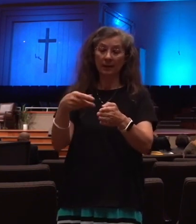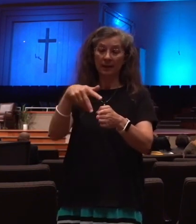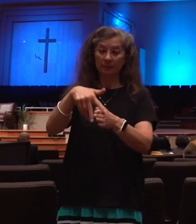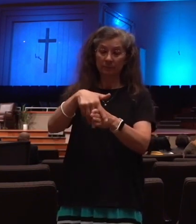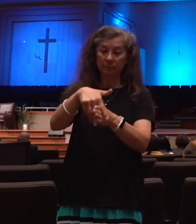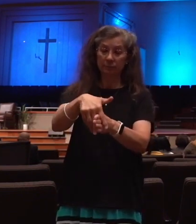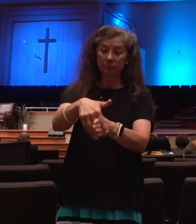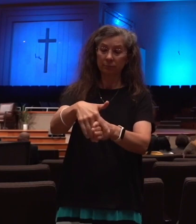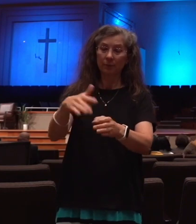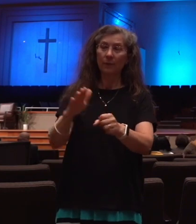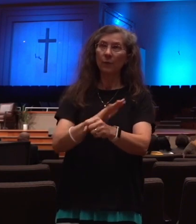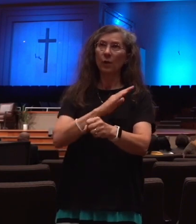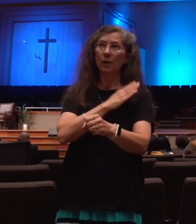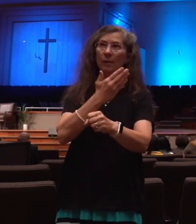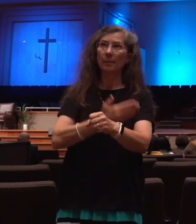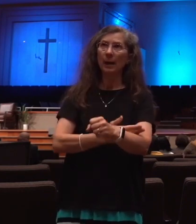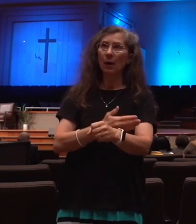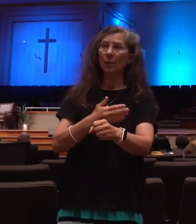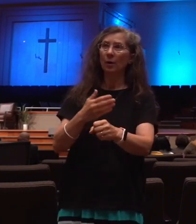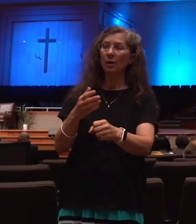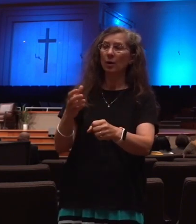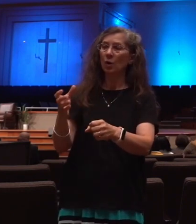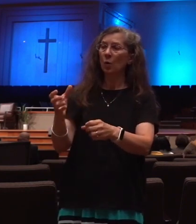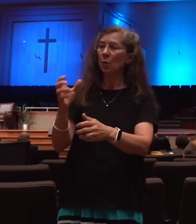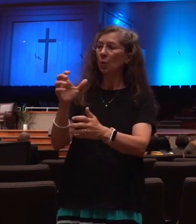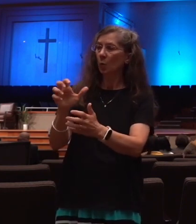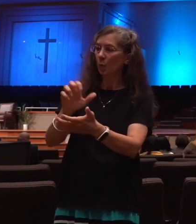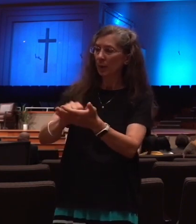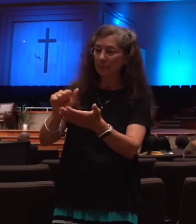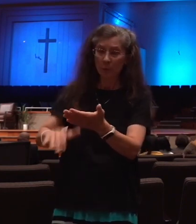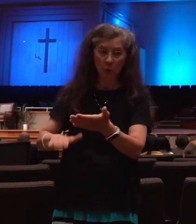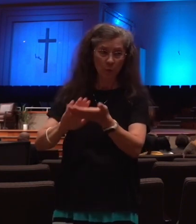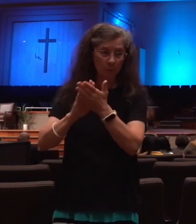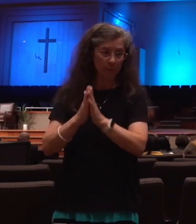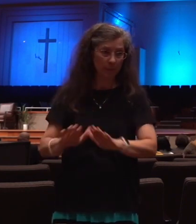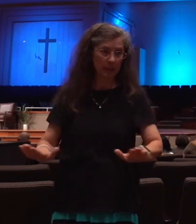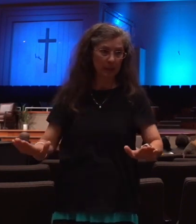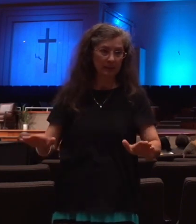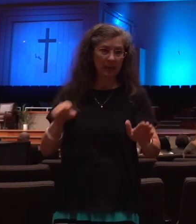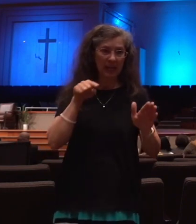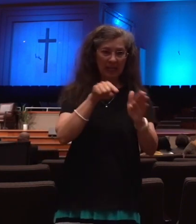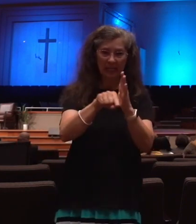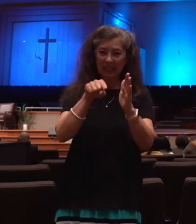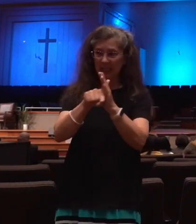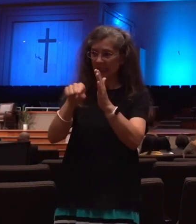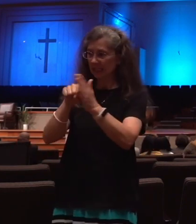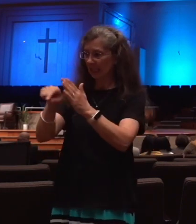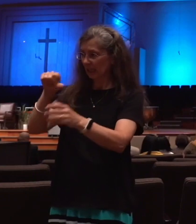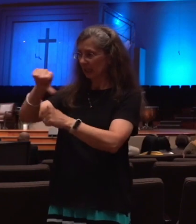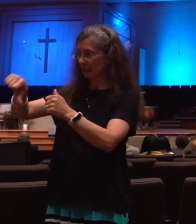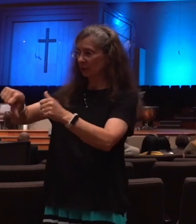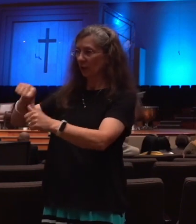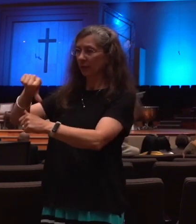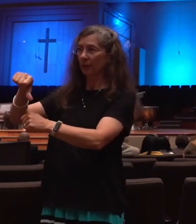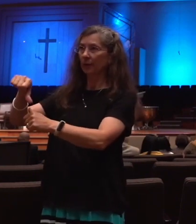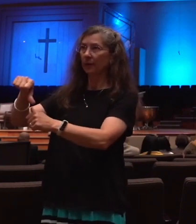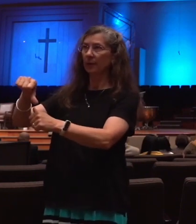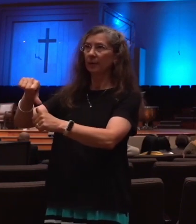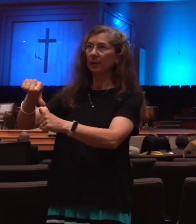on to take peace from the earth, and that they should kill one another. And there was given unto him a great sword.